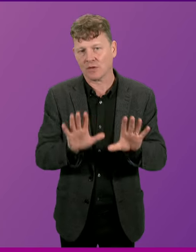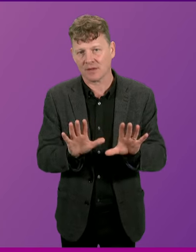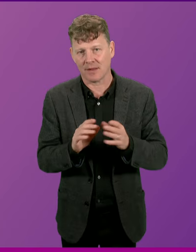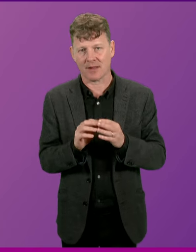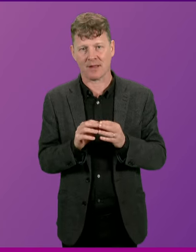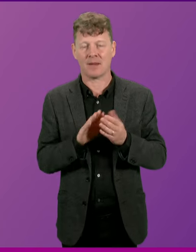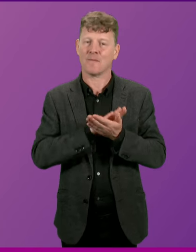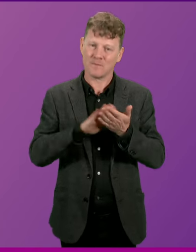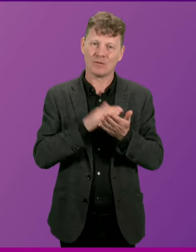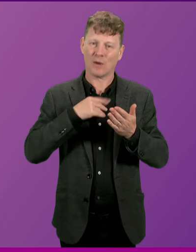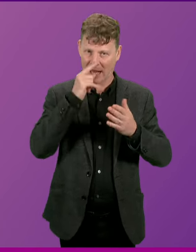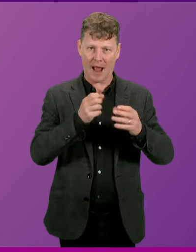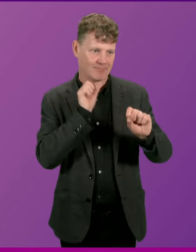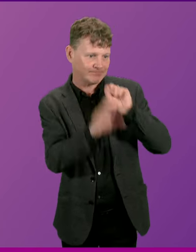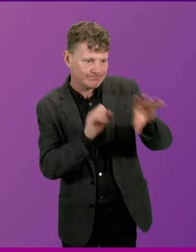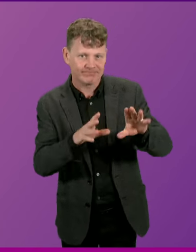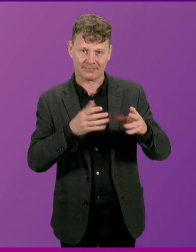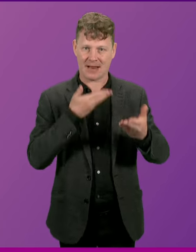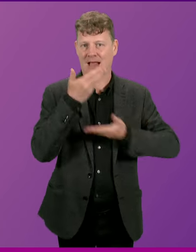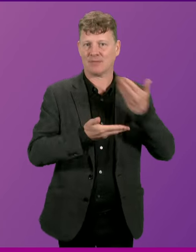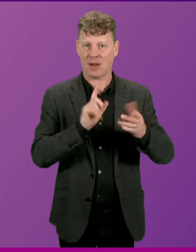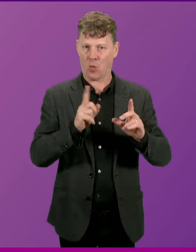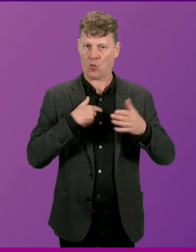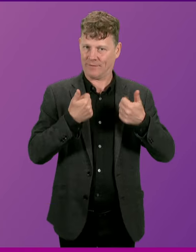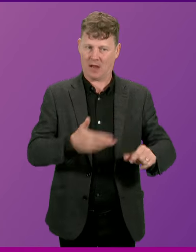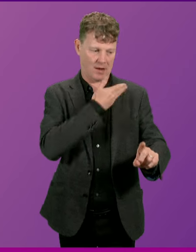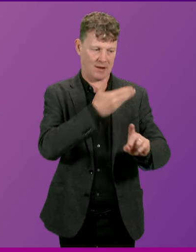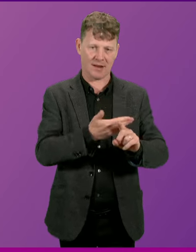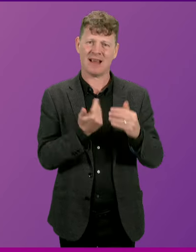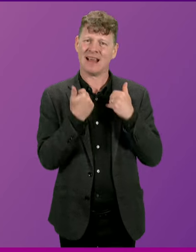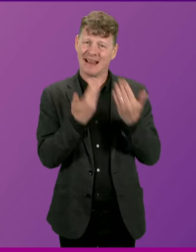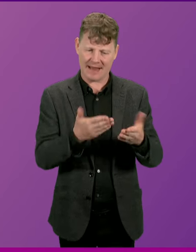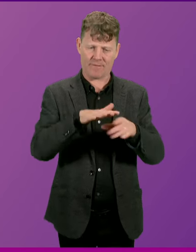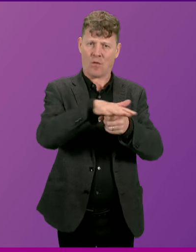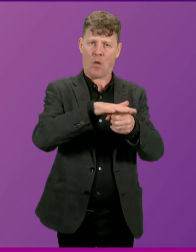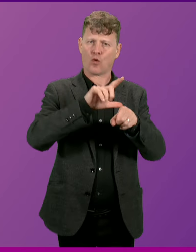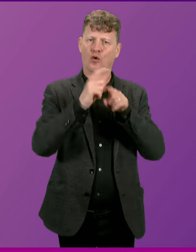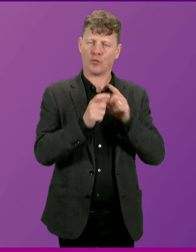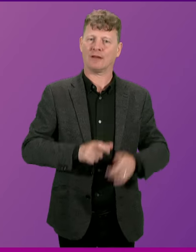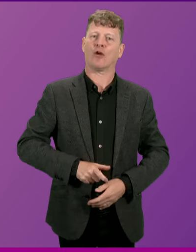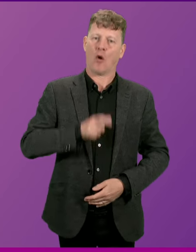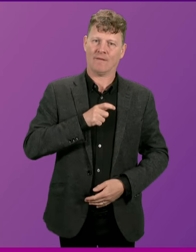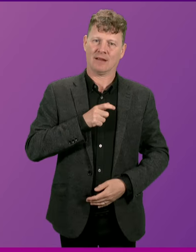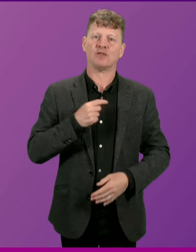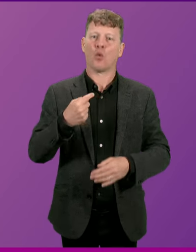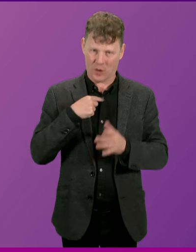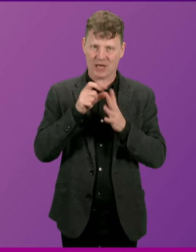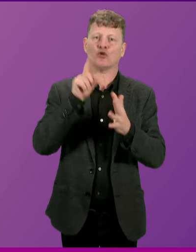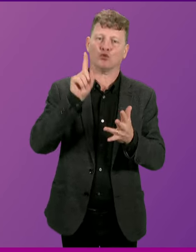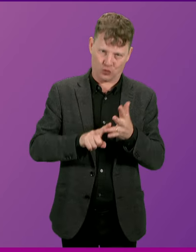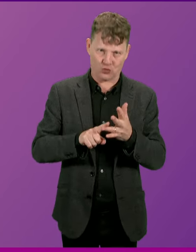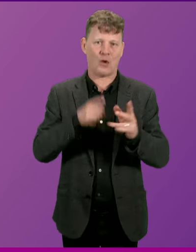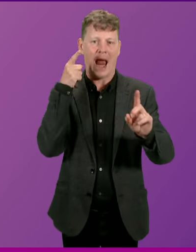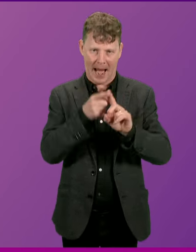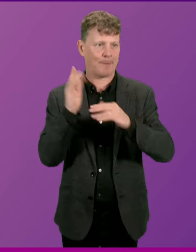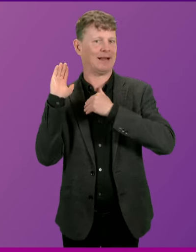to unpack the work that has been done and to give confidence to the community that we do intend to deliver